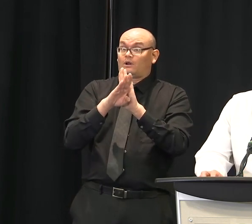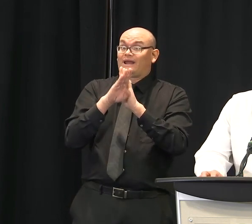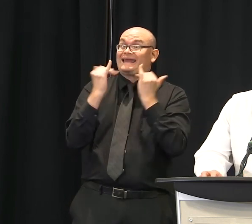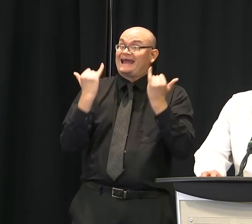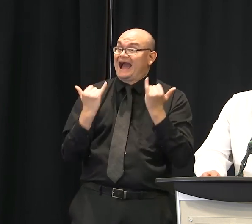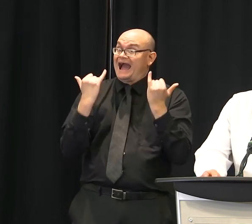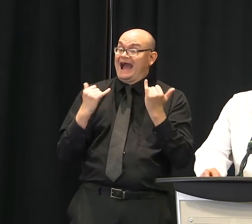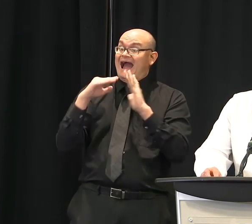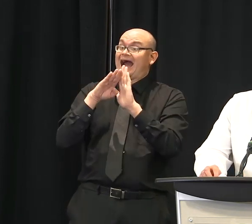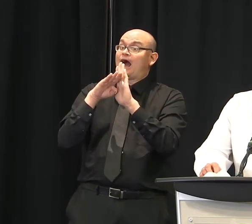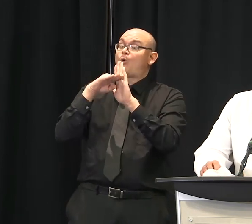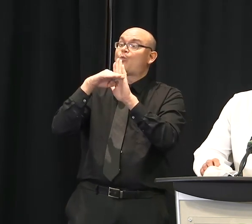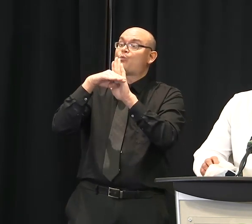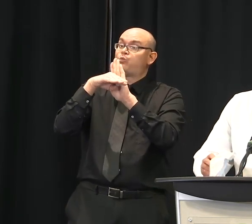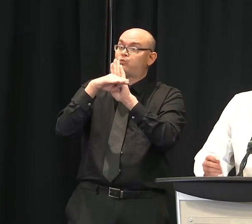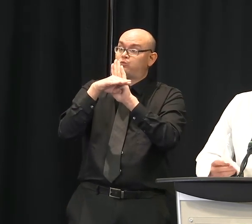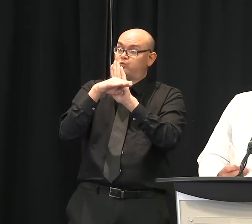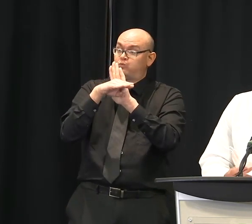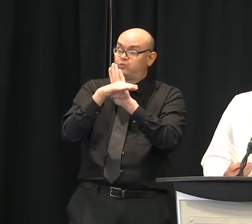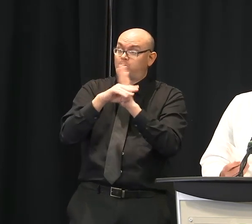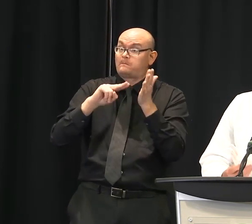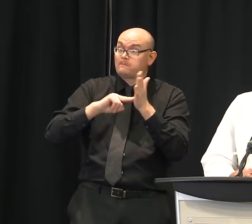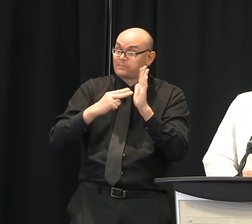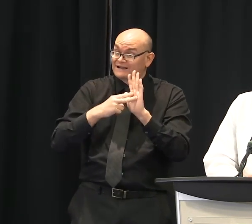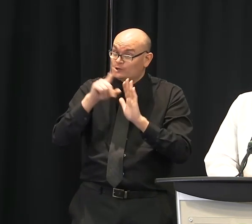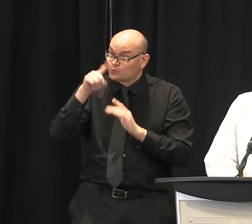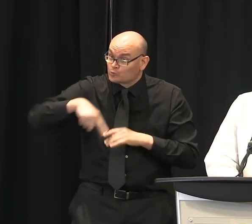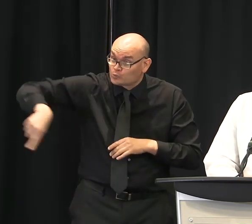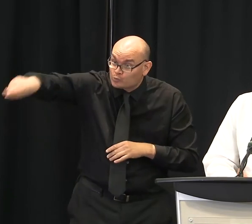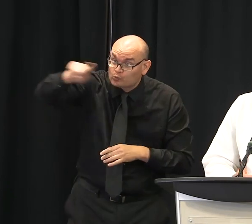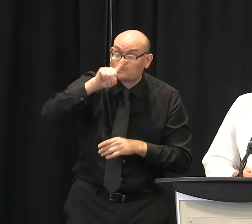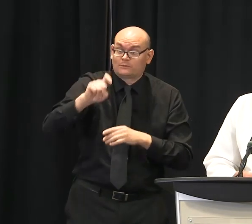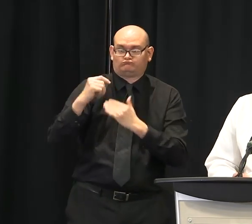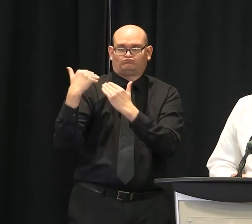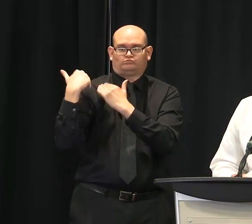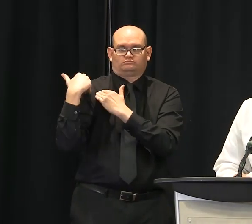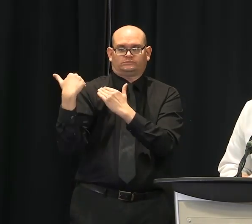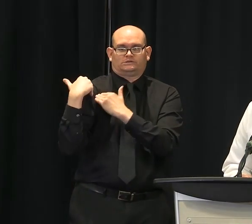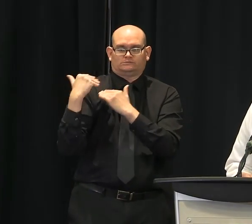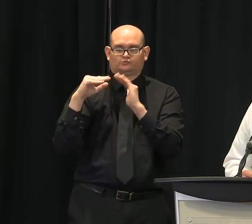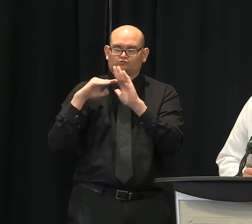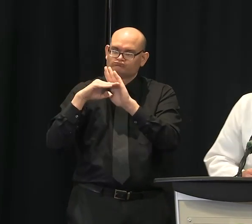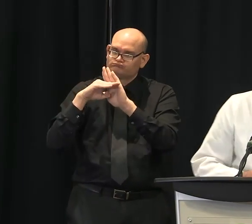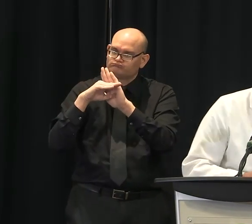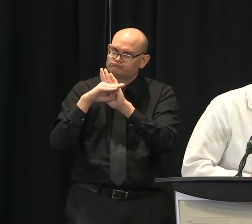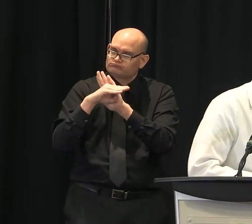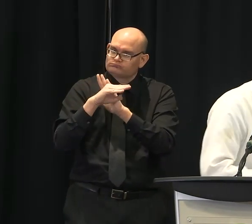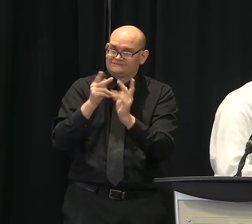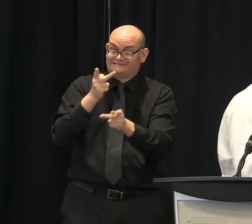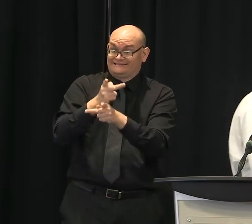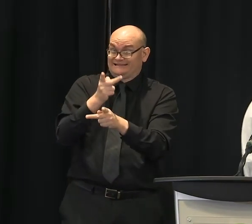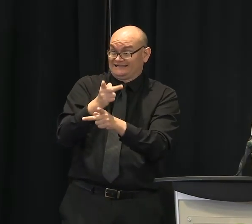that, I will turn it over to Dr. Marcus Blackstone from Bonds Coors to give their report. Thank you.